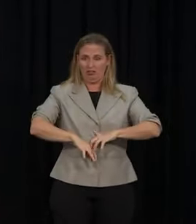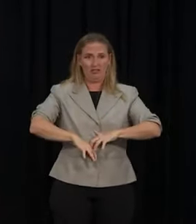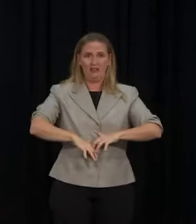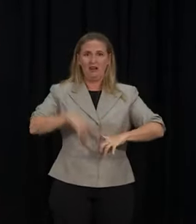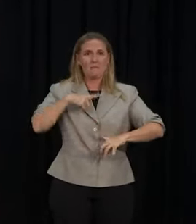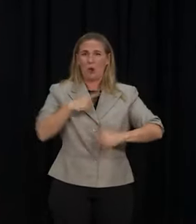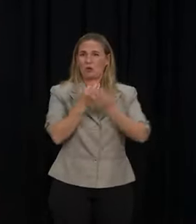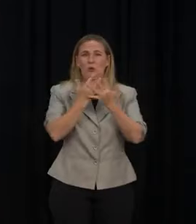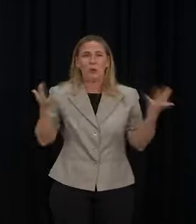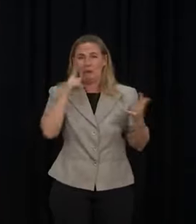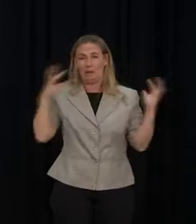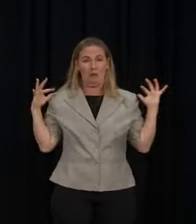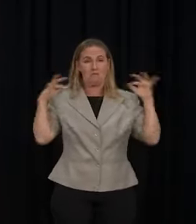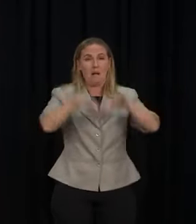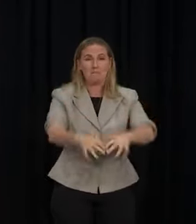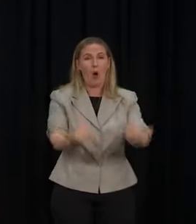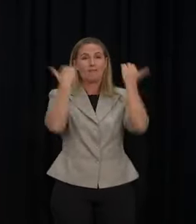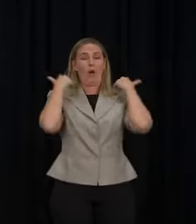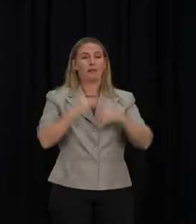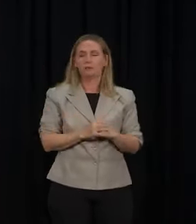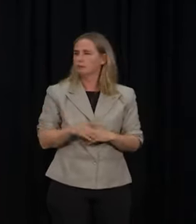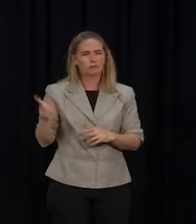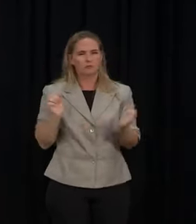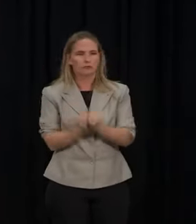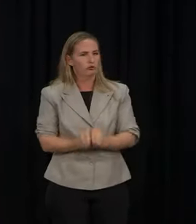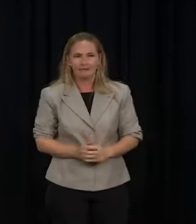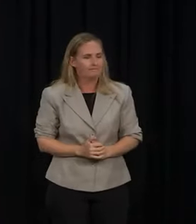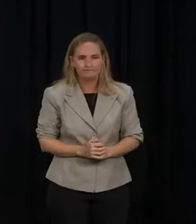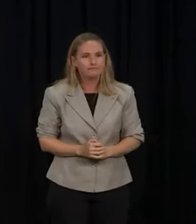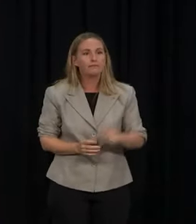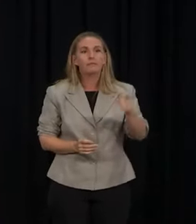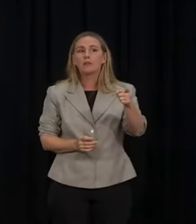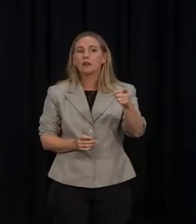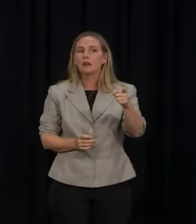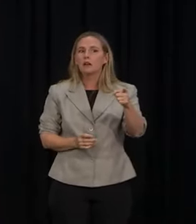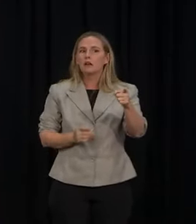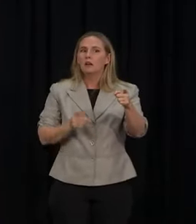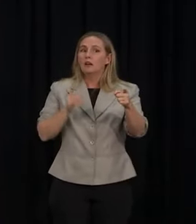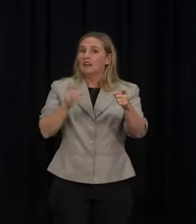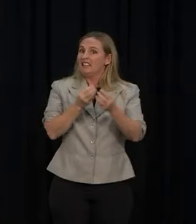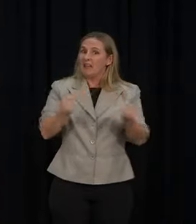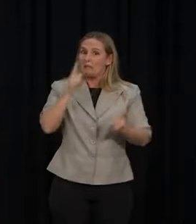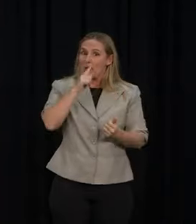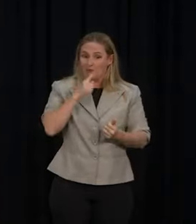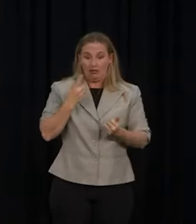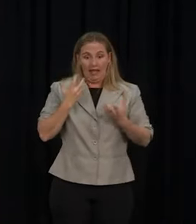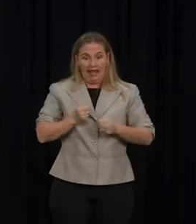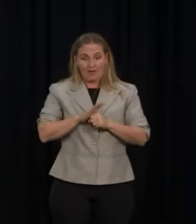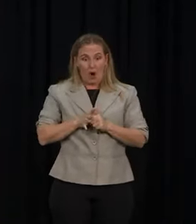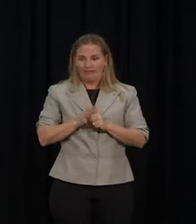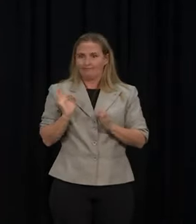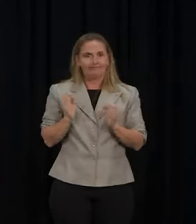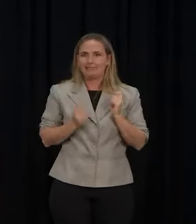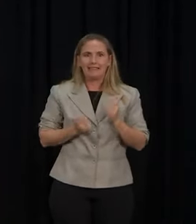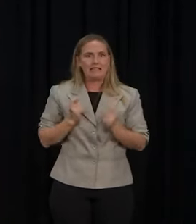I wouldn't agree with that. But how concerned are you that people who should be getting tested aren't because of those wait times? We have the capacity